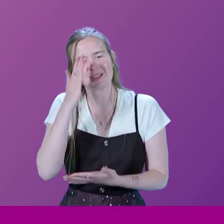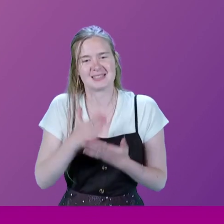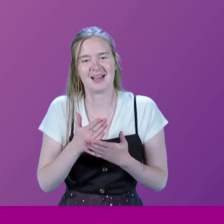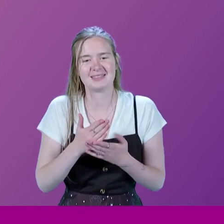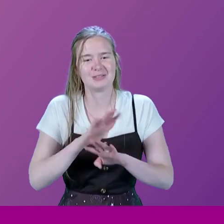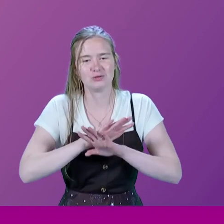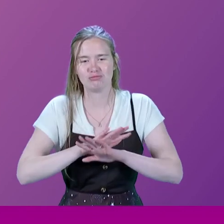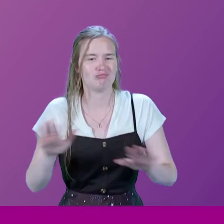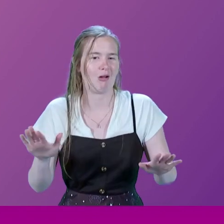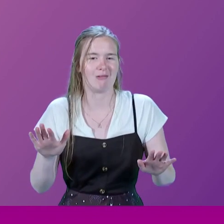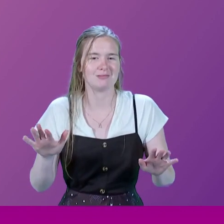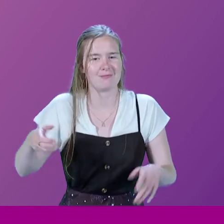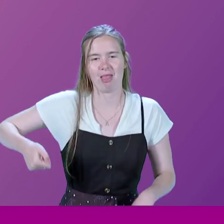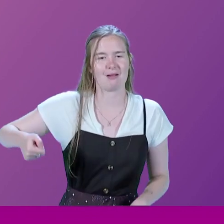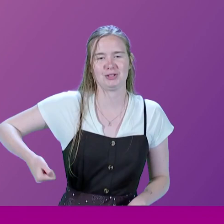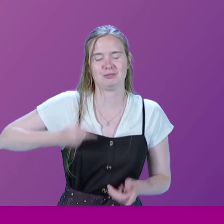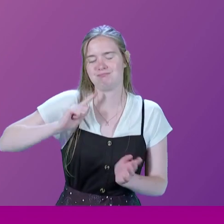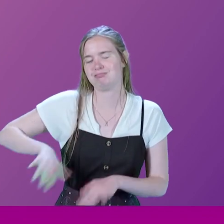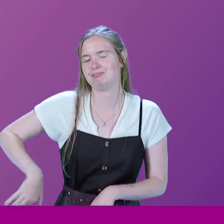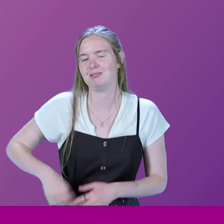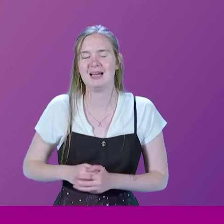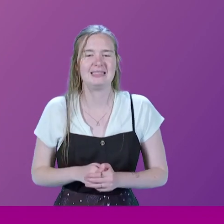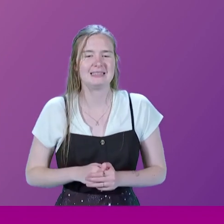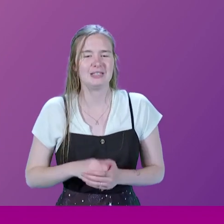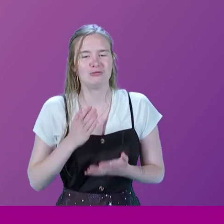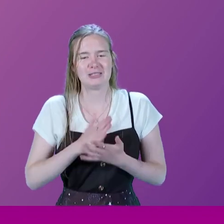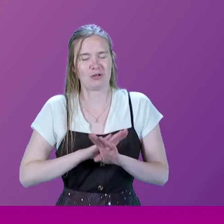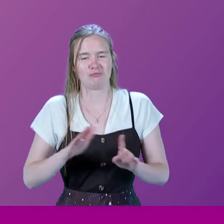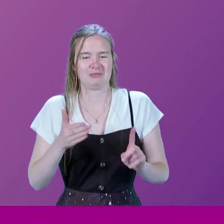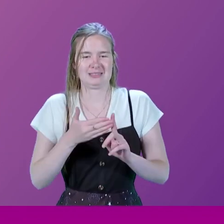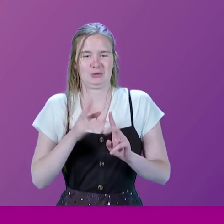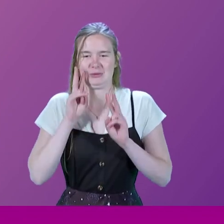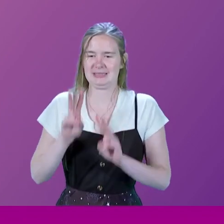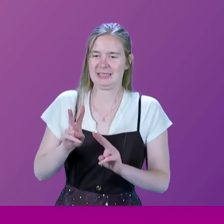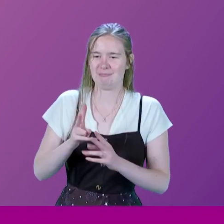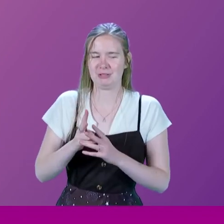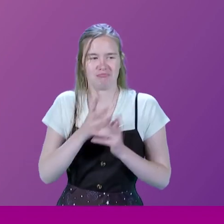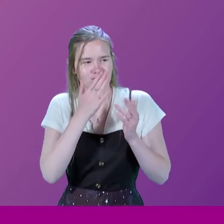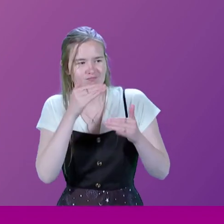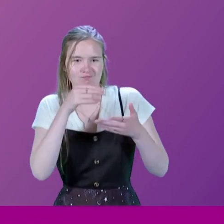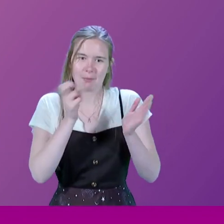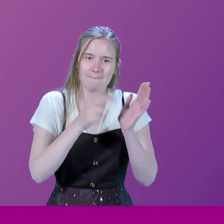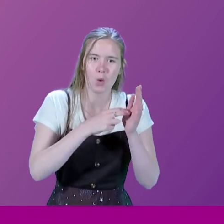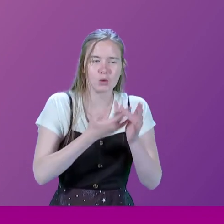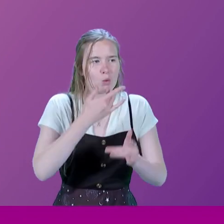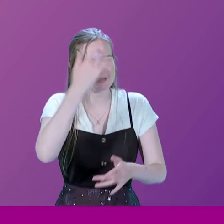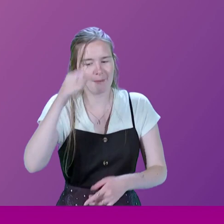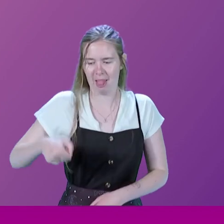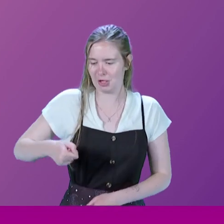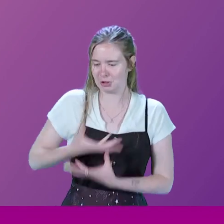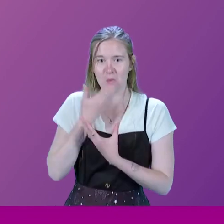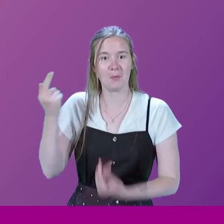not to have luggage. And, of course, it's madly unrealistic. You even see me checking into hotels with no luggage.